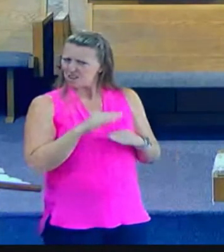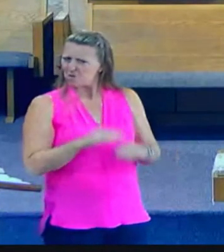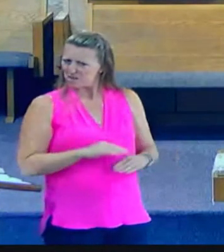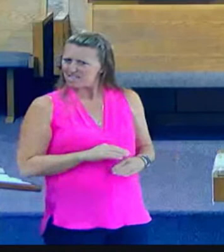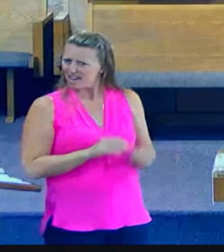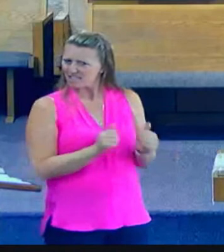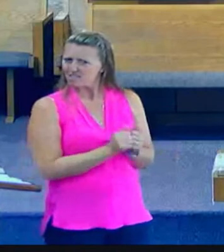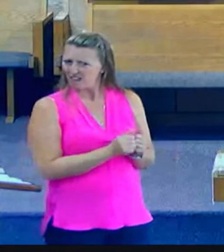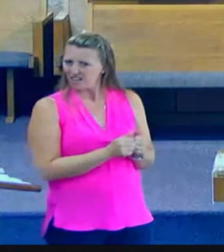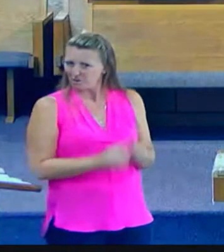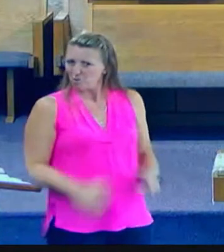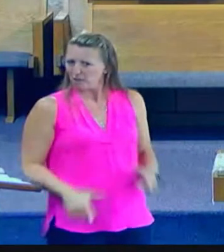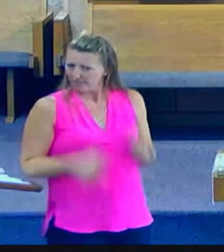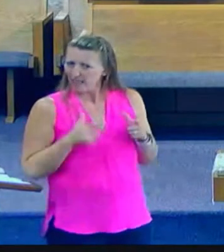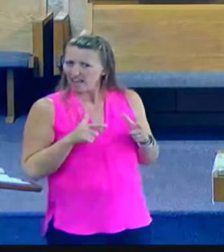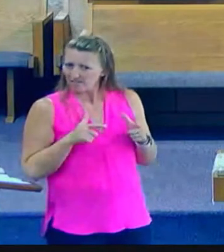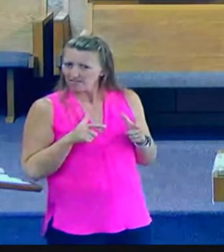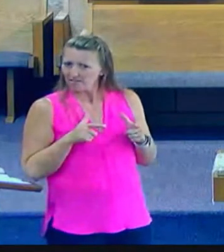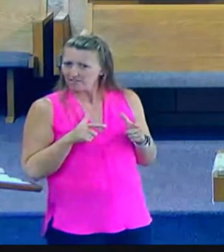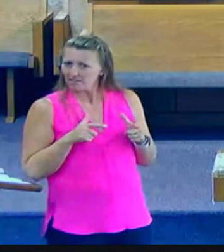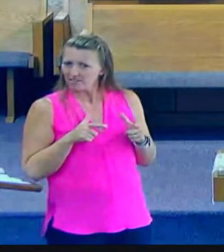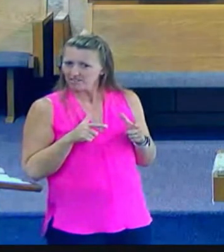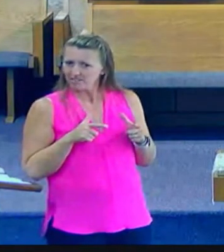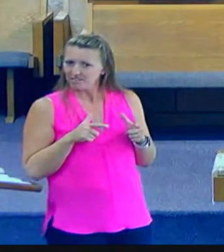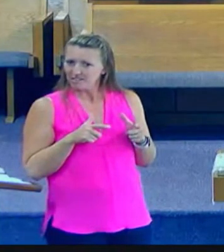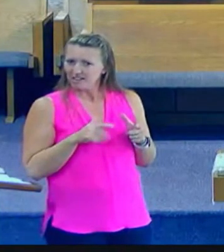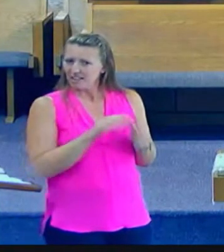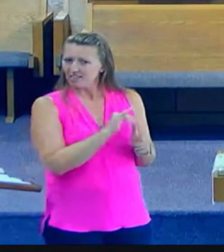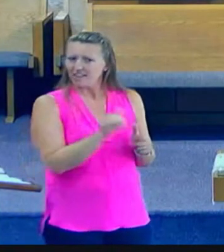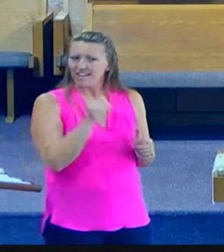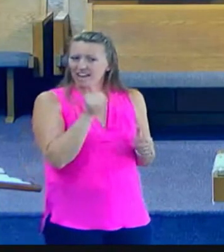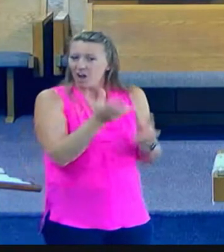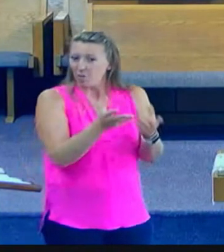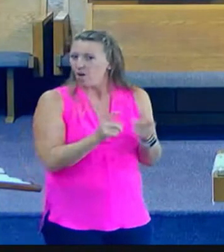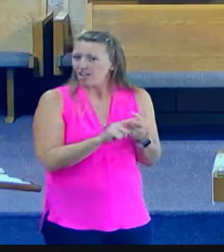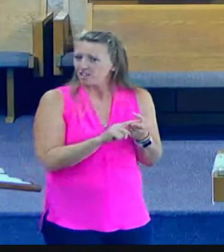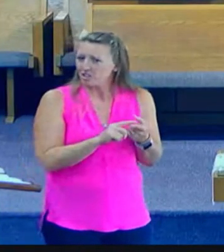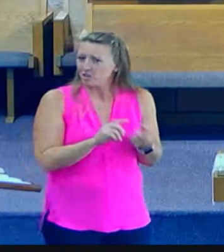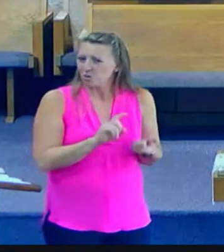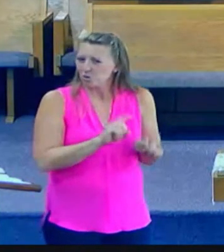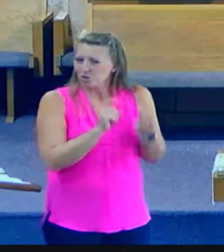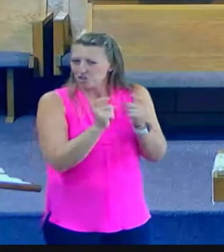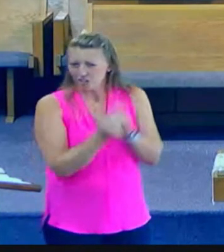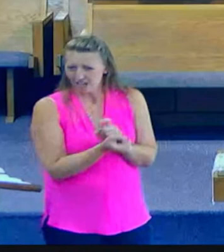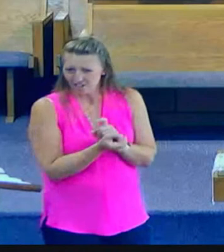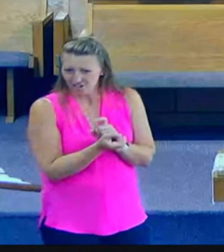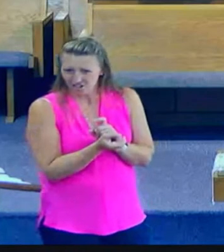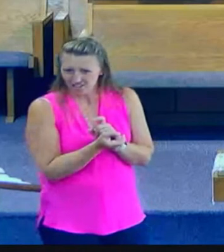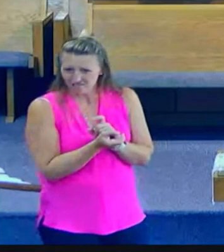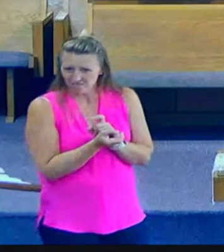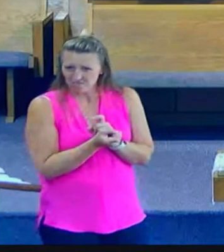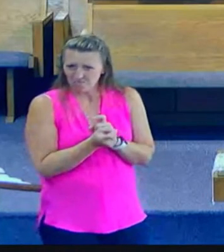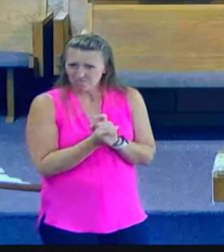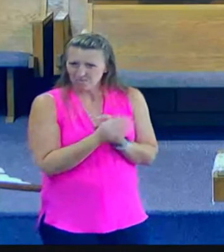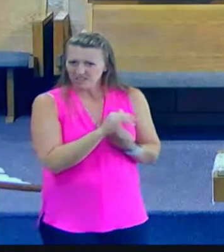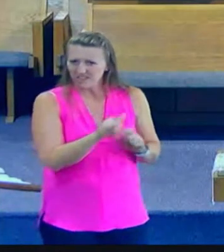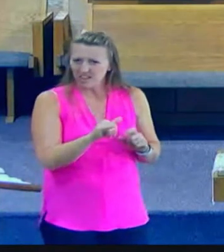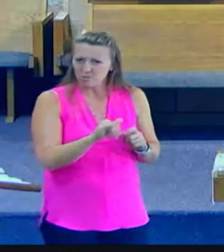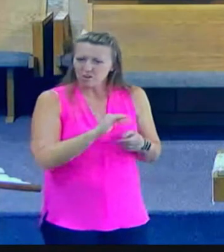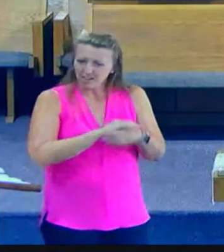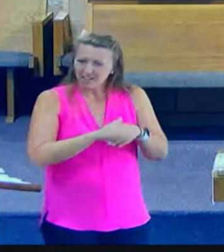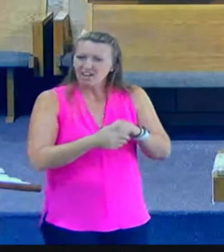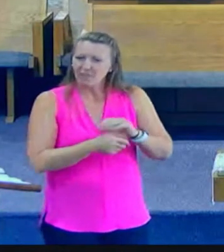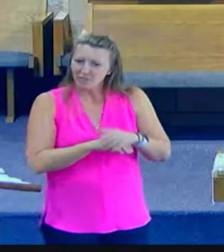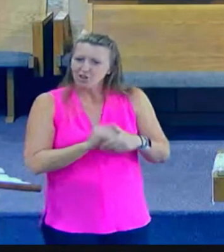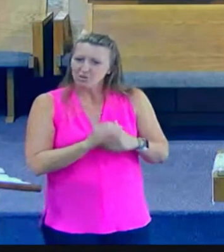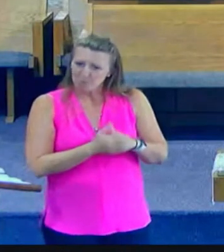is running down the street telling people they've met a man named Jesus that can transform their life just thinking